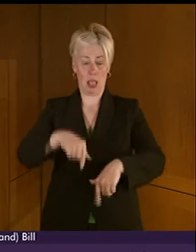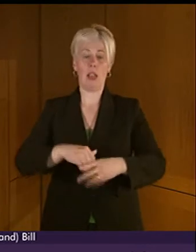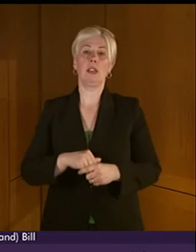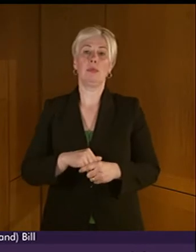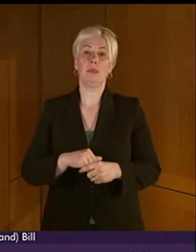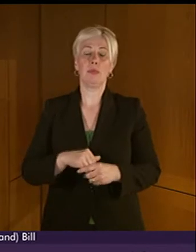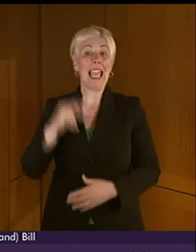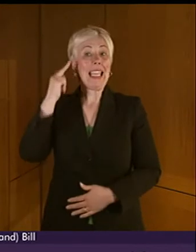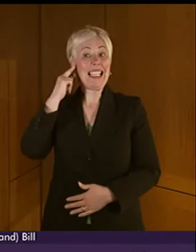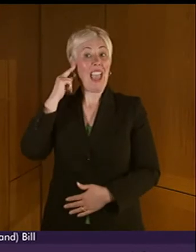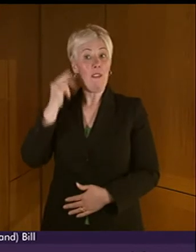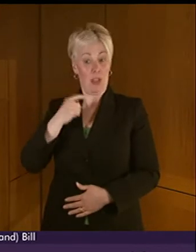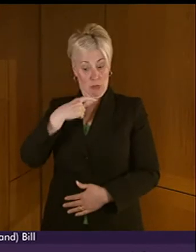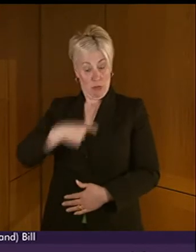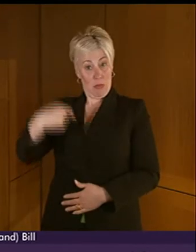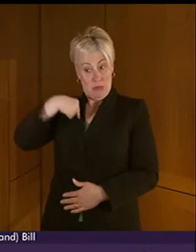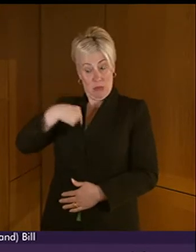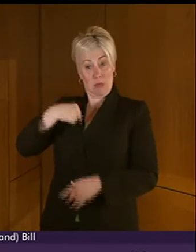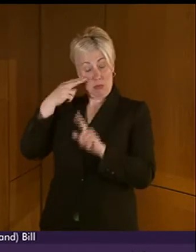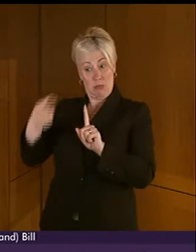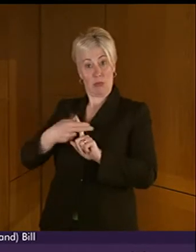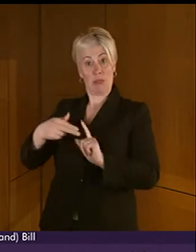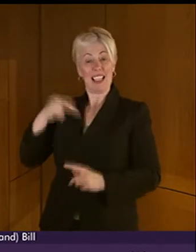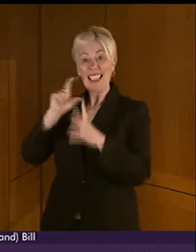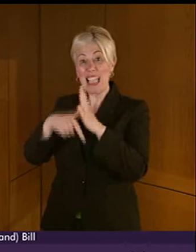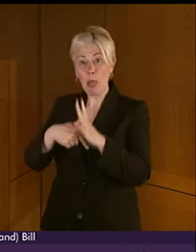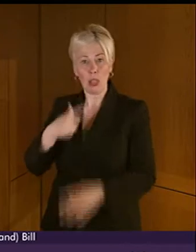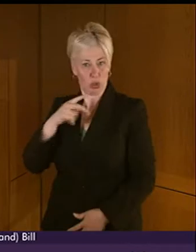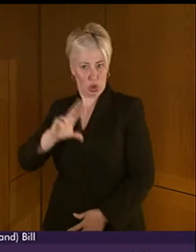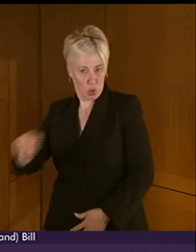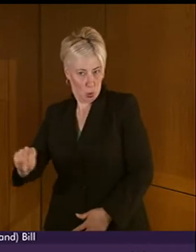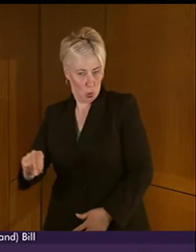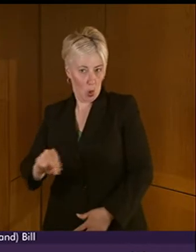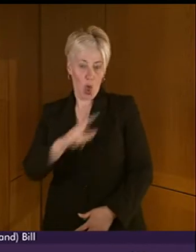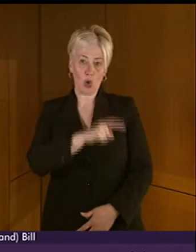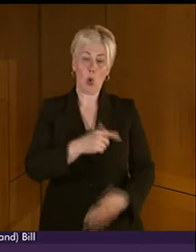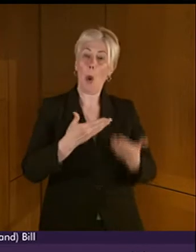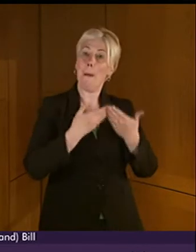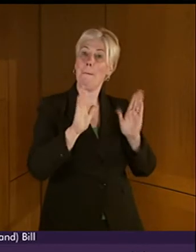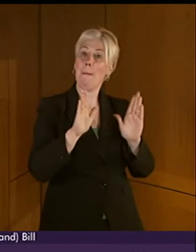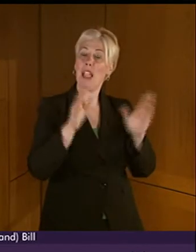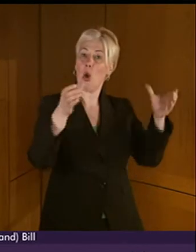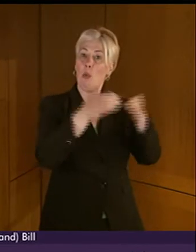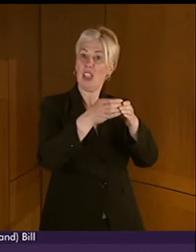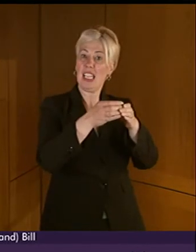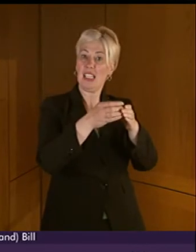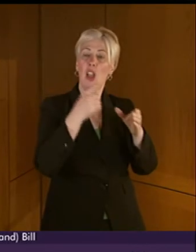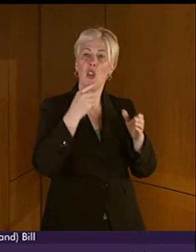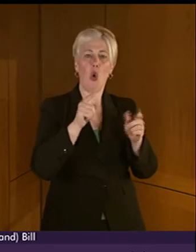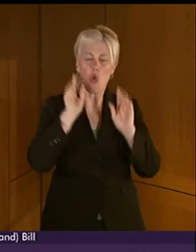people do not see themselves as disabled and it would be wrong for public bodies to implement decisions which, in effect, do not recognise this.